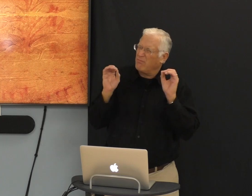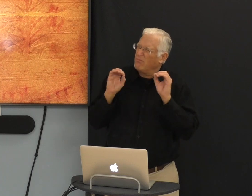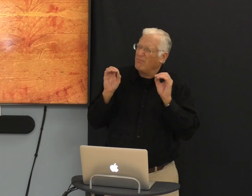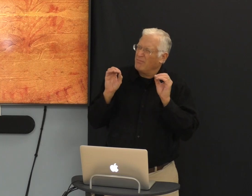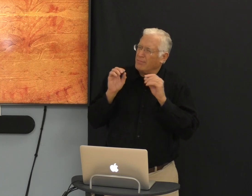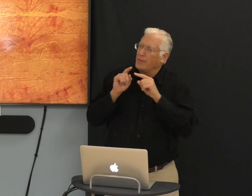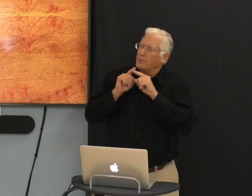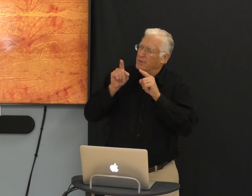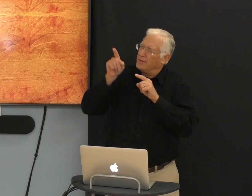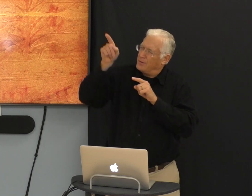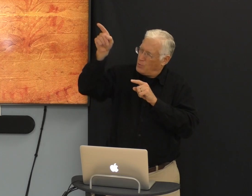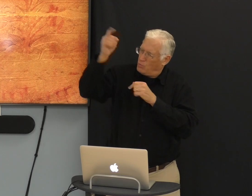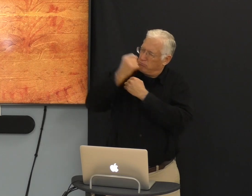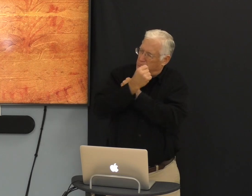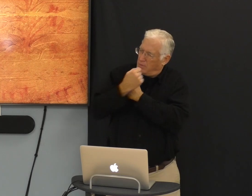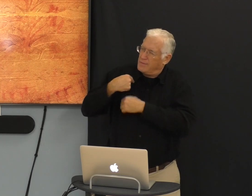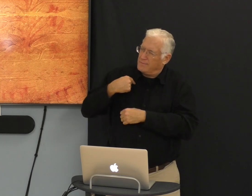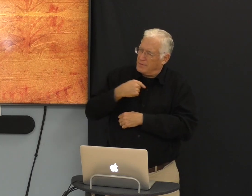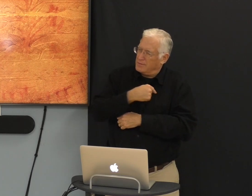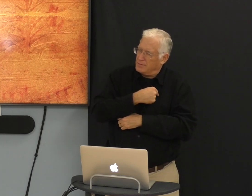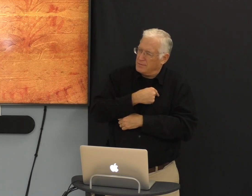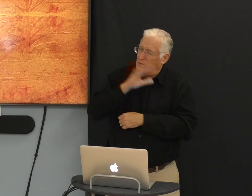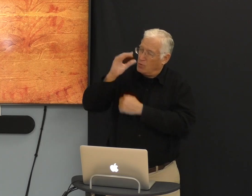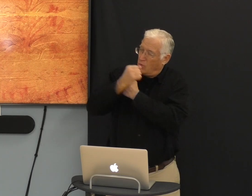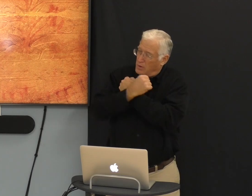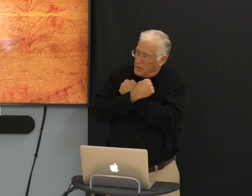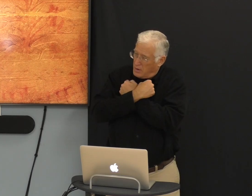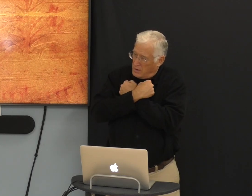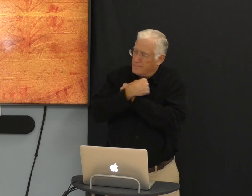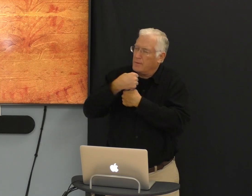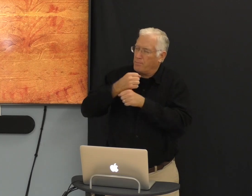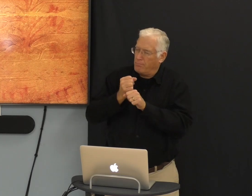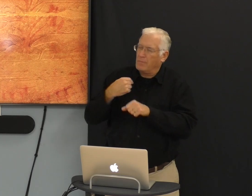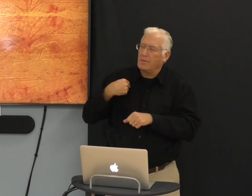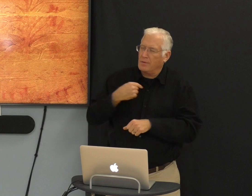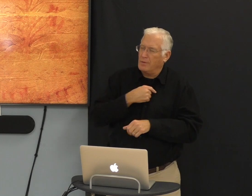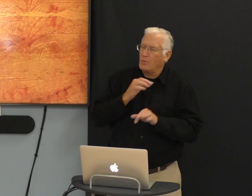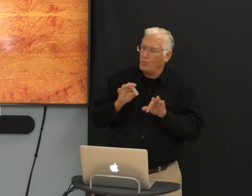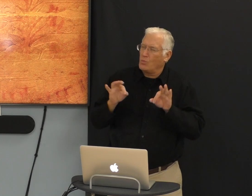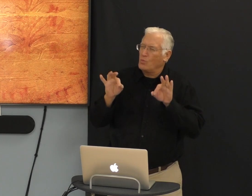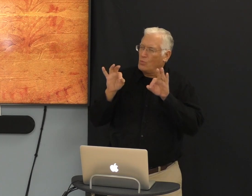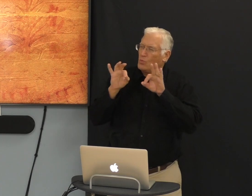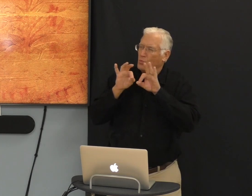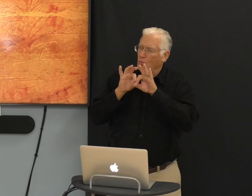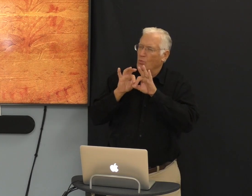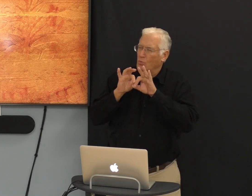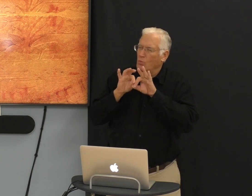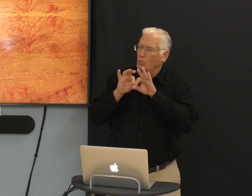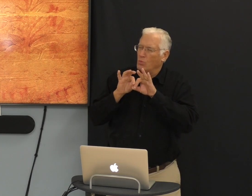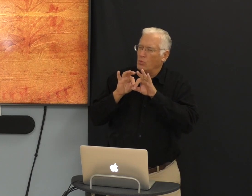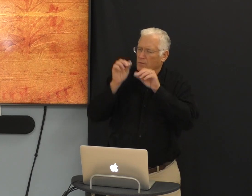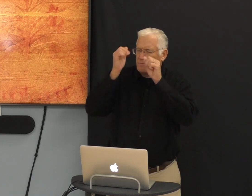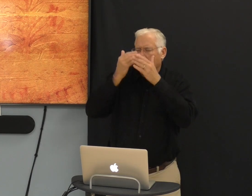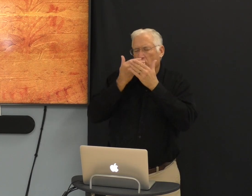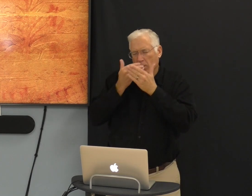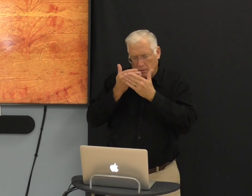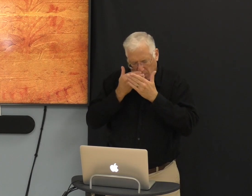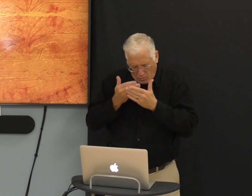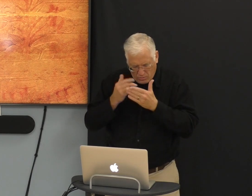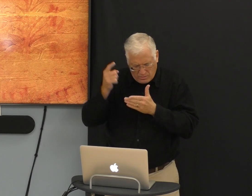No. We're not. But you loved us. And your love makes us work in our life. And Father,